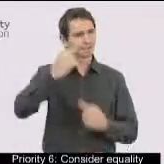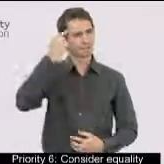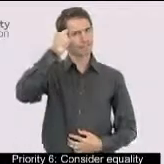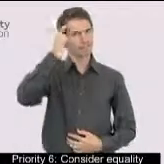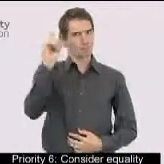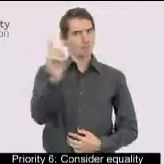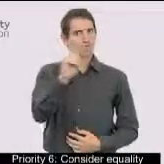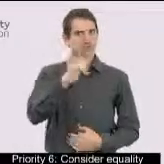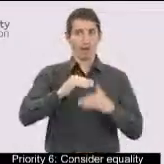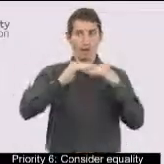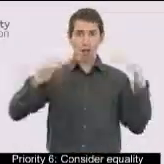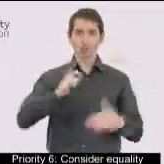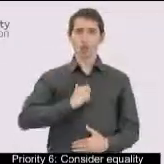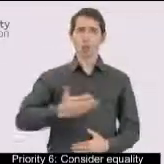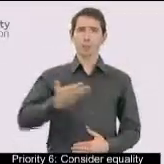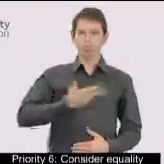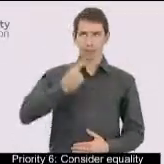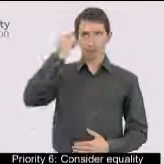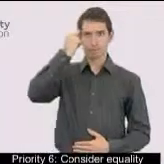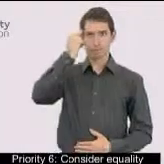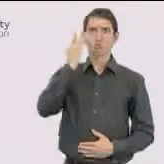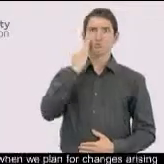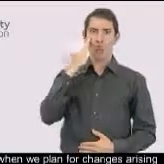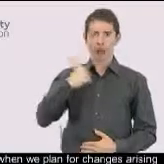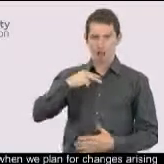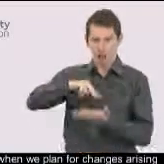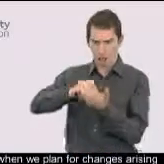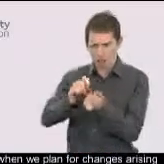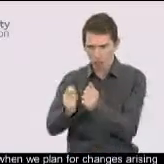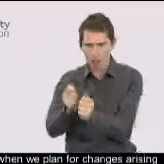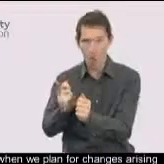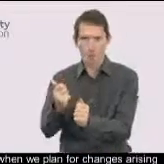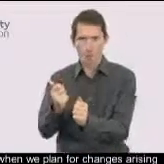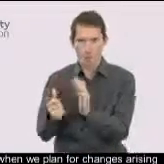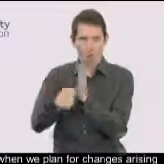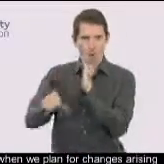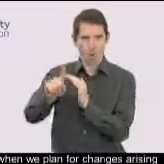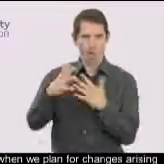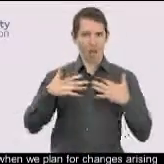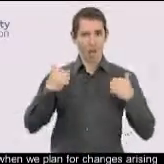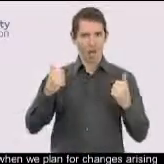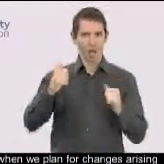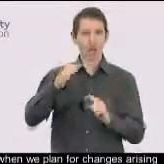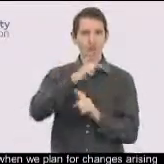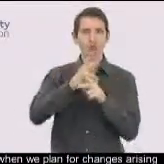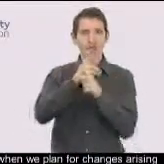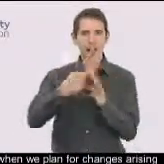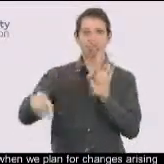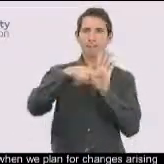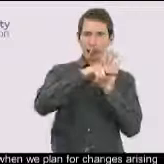Consider equality and human rights when we plan for changes arising from the Health and Social Care Bill